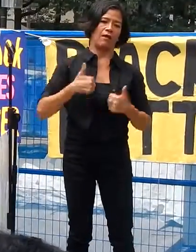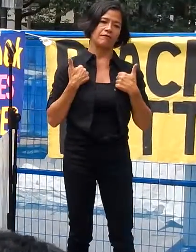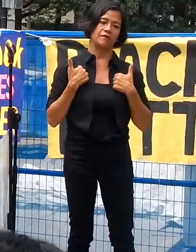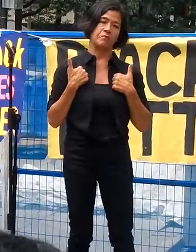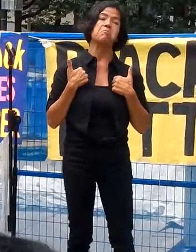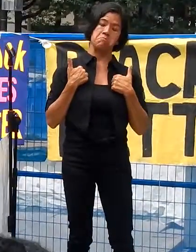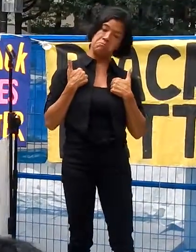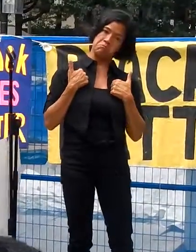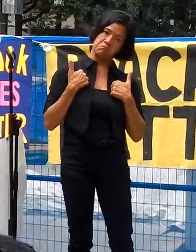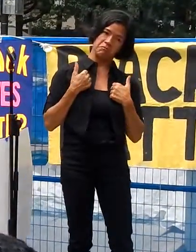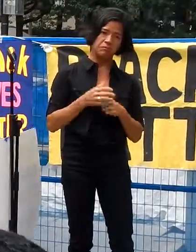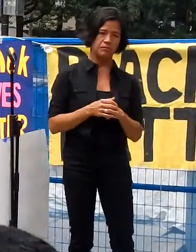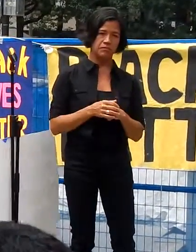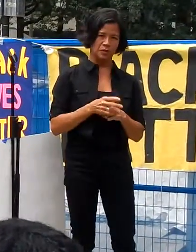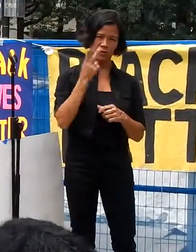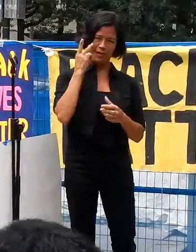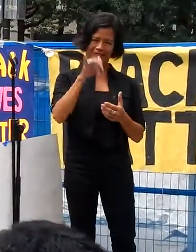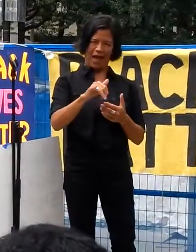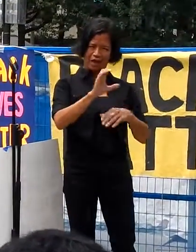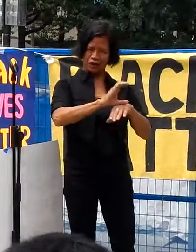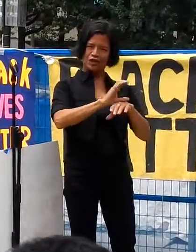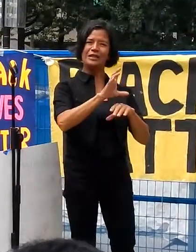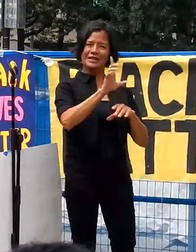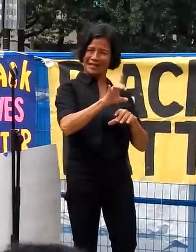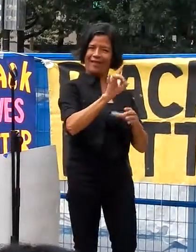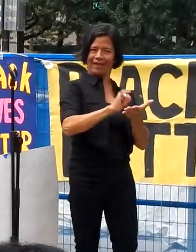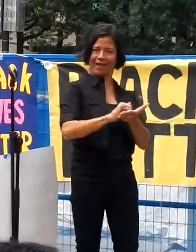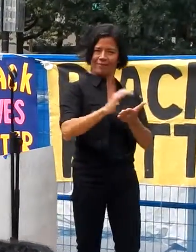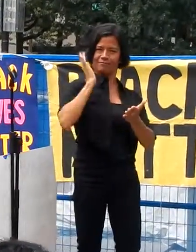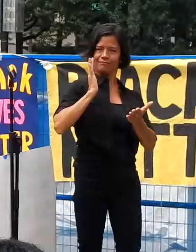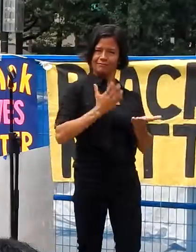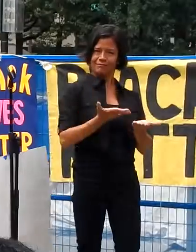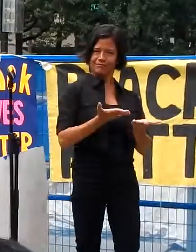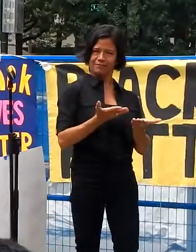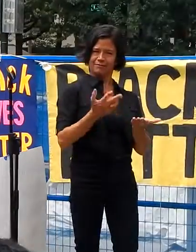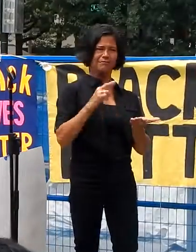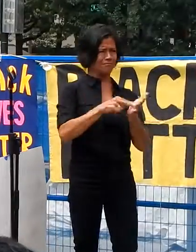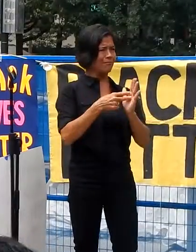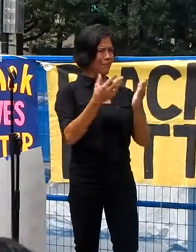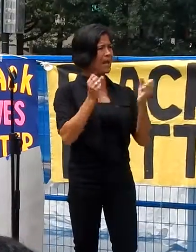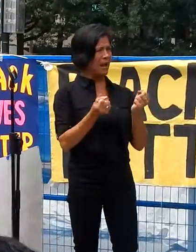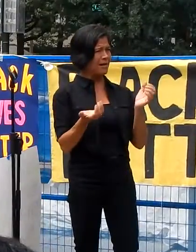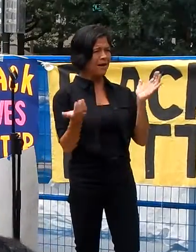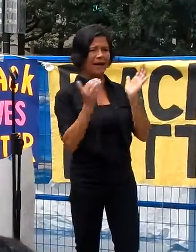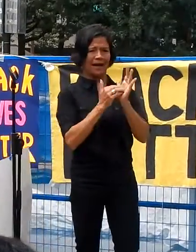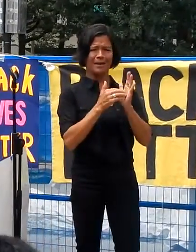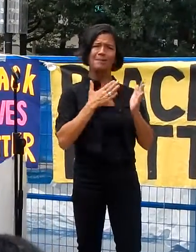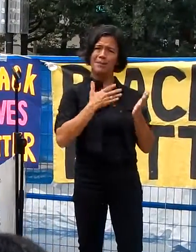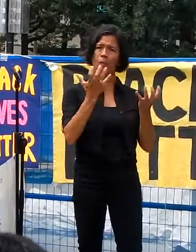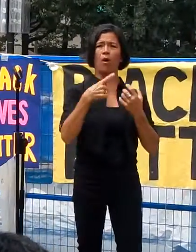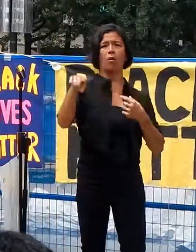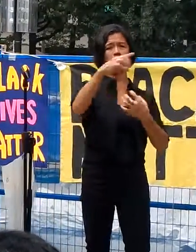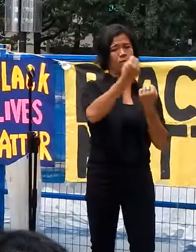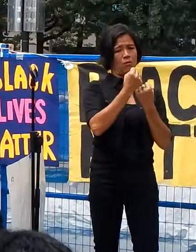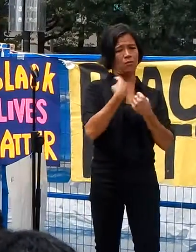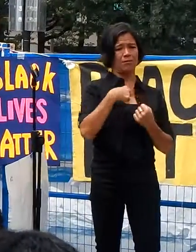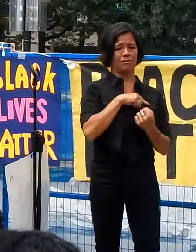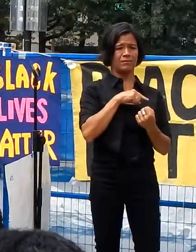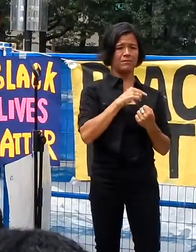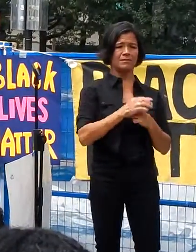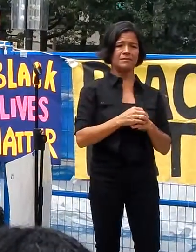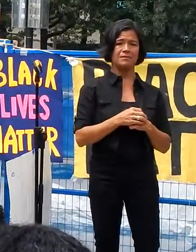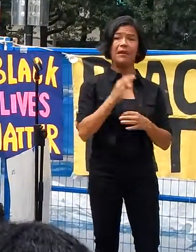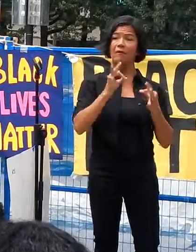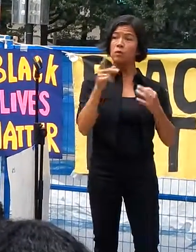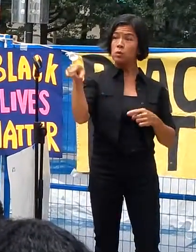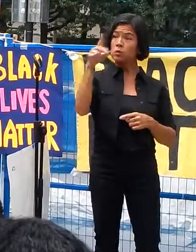so look at what that church did. Can we come together and have something? I want you guys to support us. When you see these girls doing